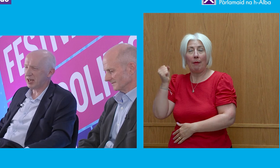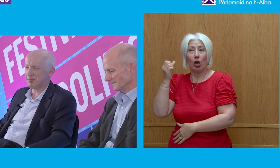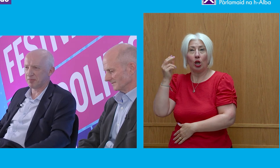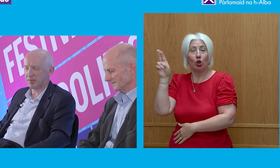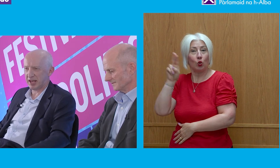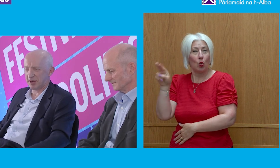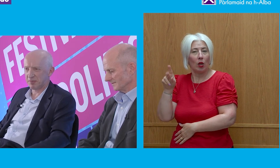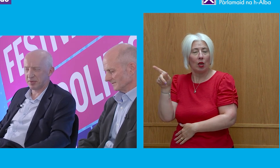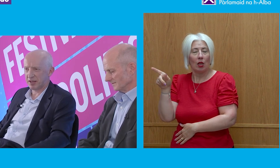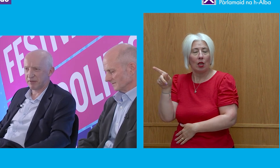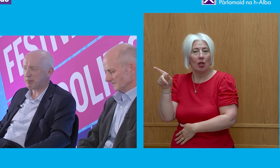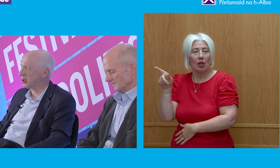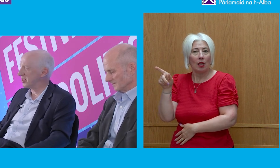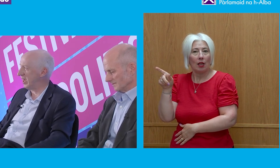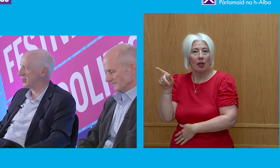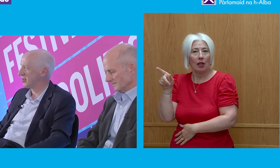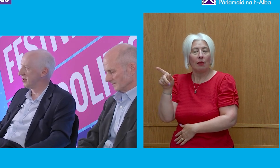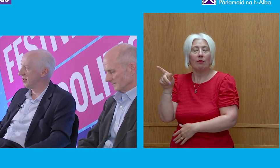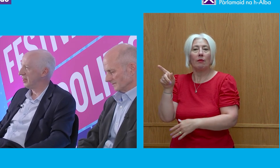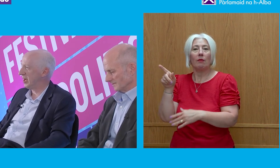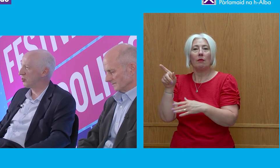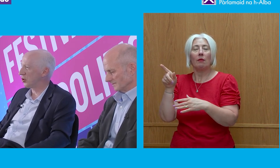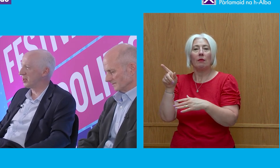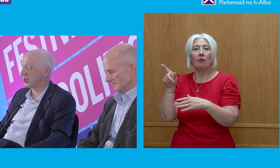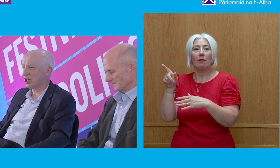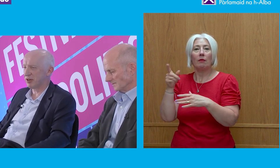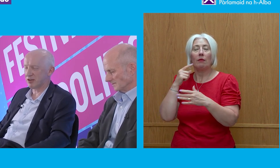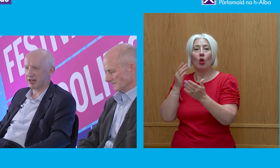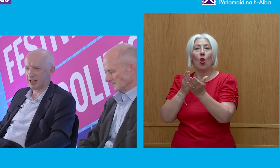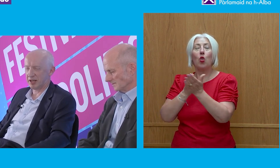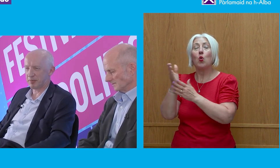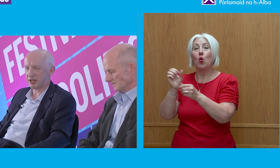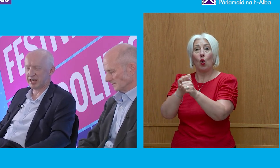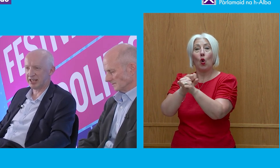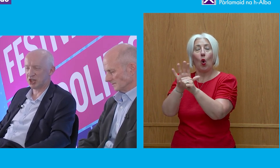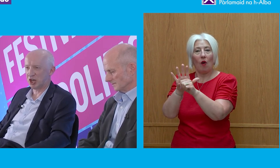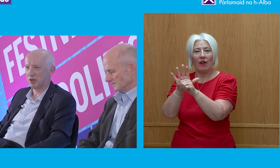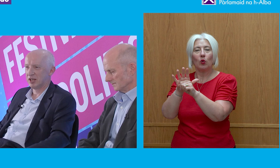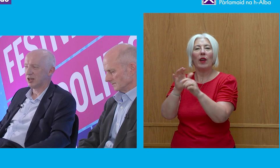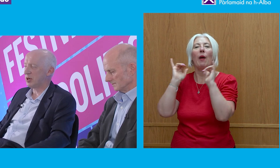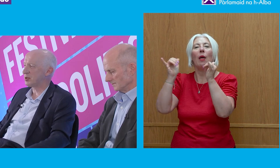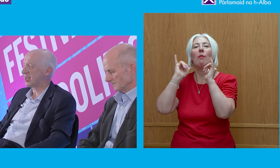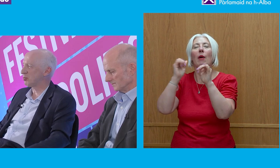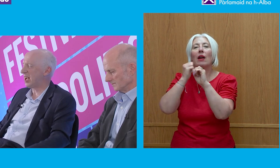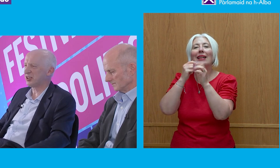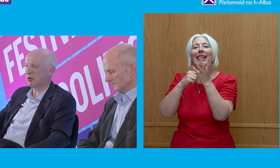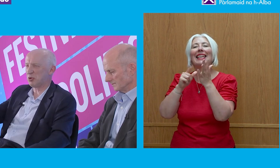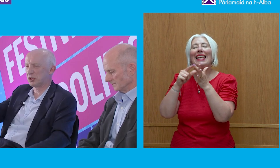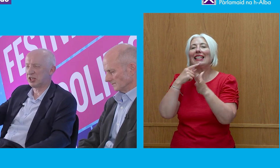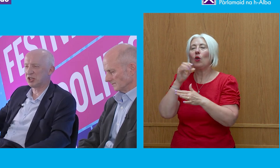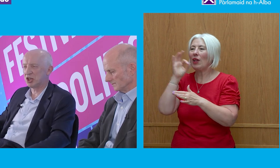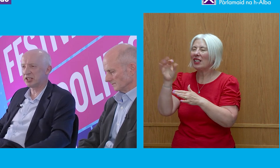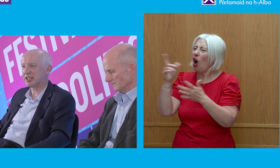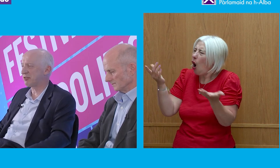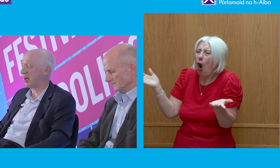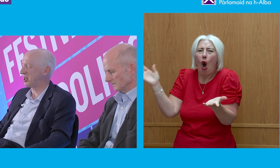Fabricant said during the COVID party gate issue when he was asked well don't